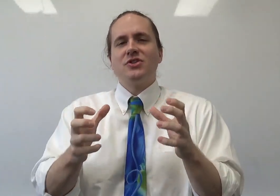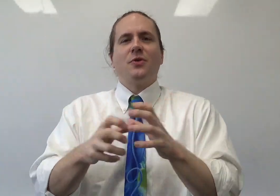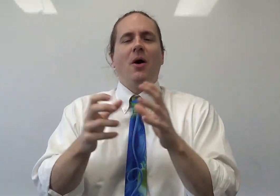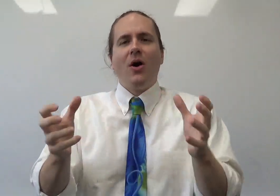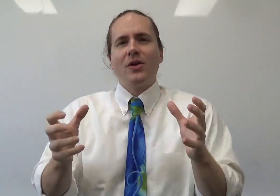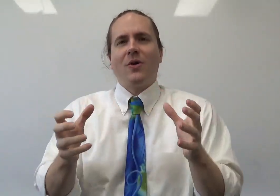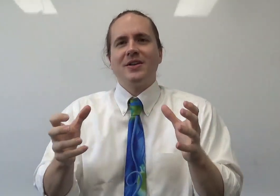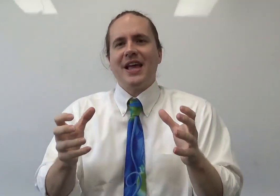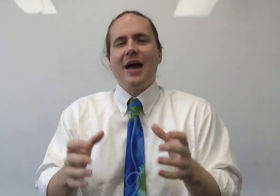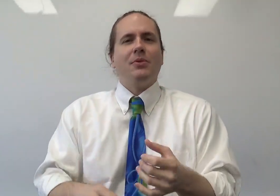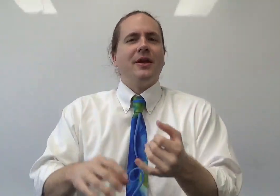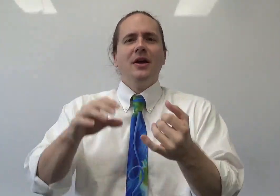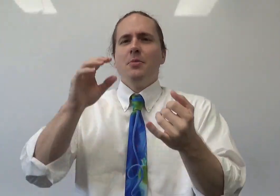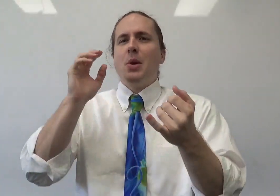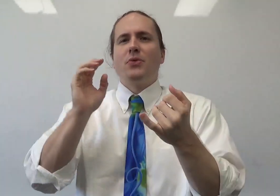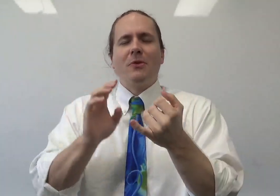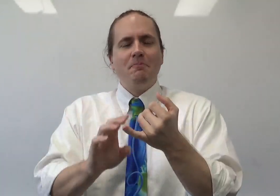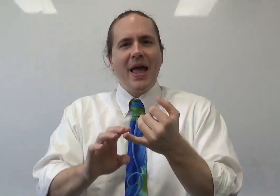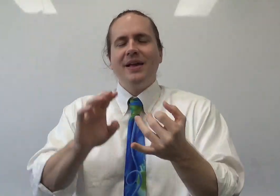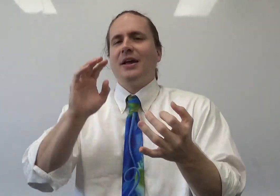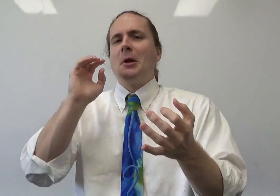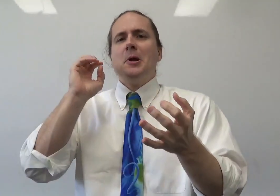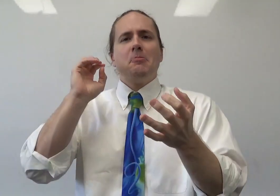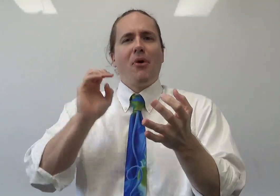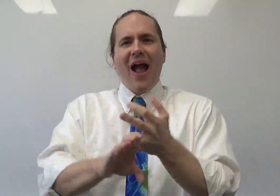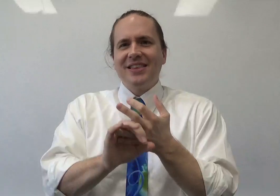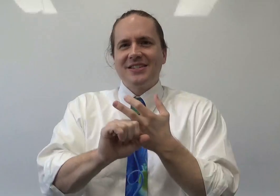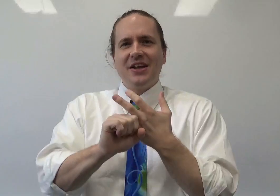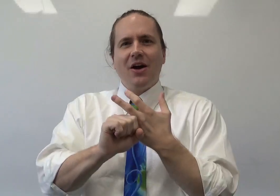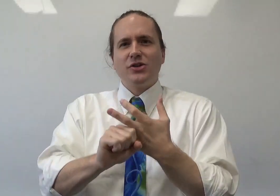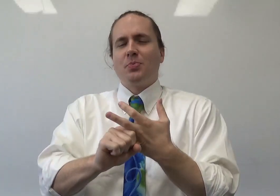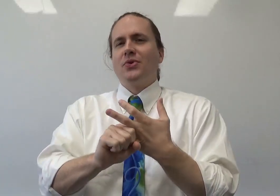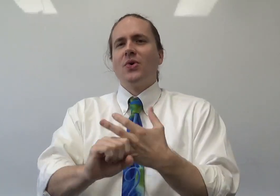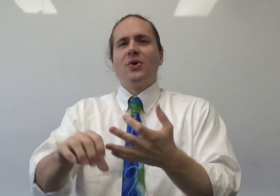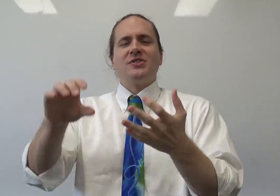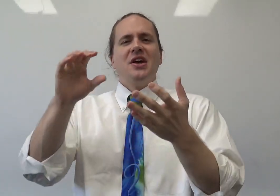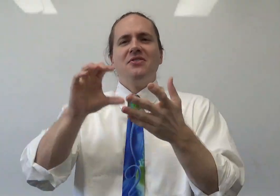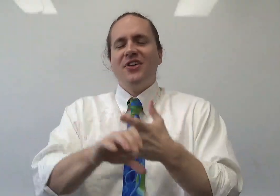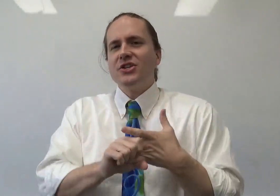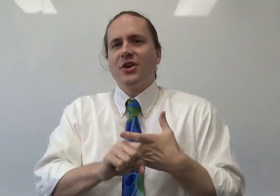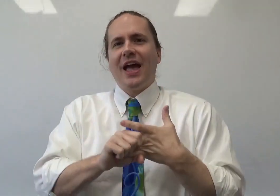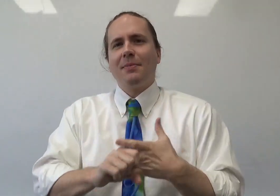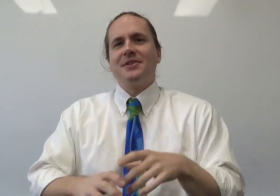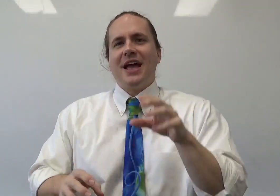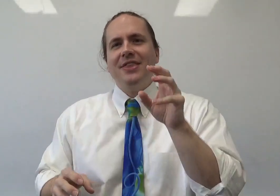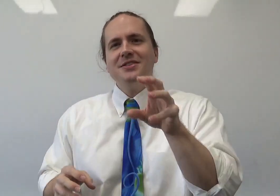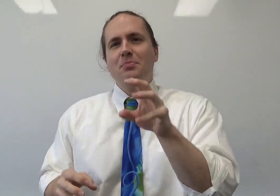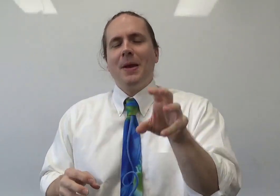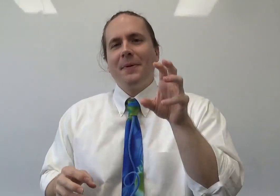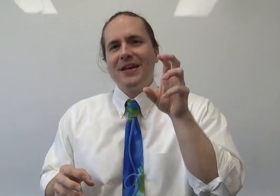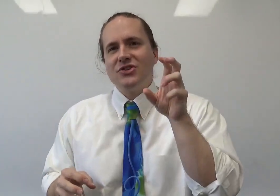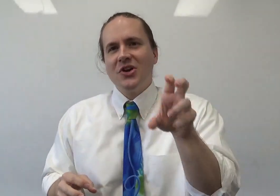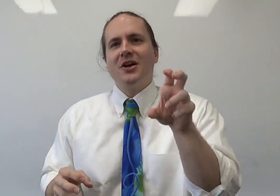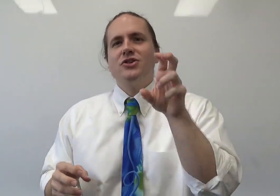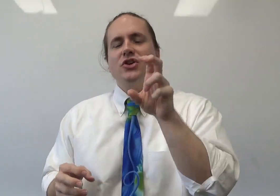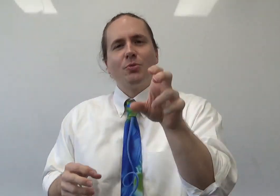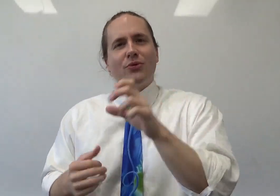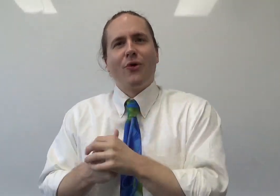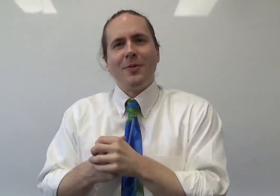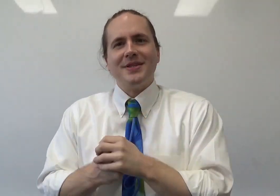from all across Abilene. People from banking, practicing entrepreneurs, venture capitalists, and these are the people that judge your performance.